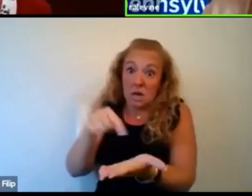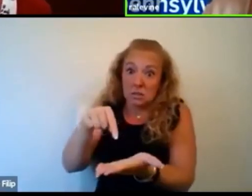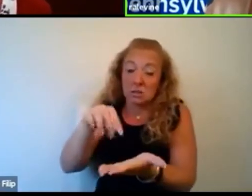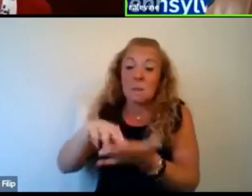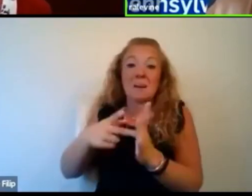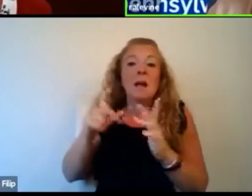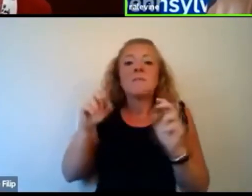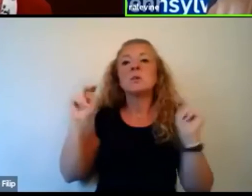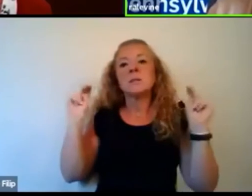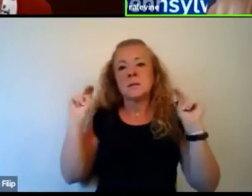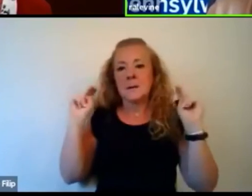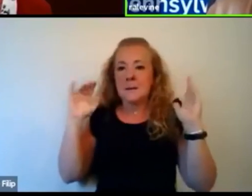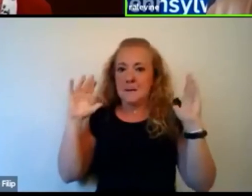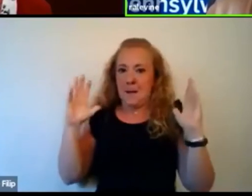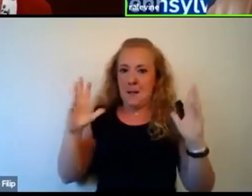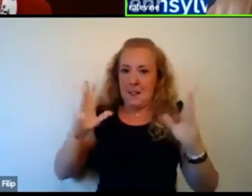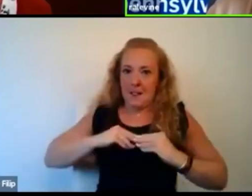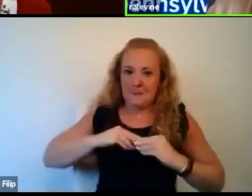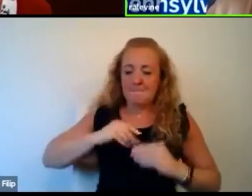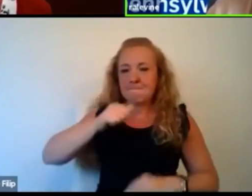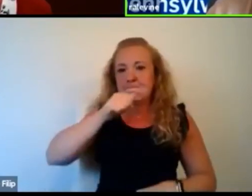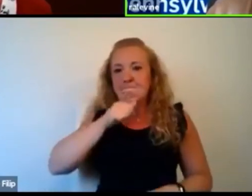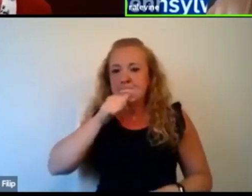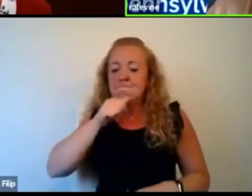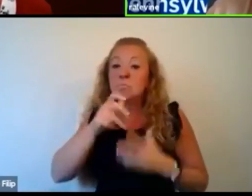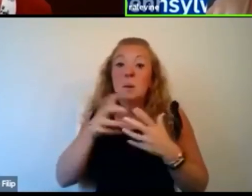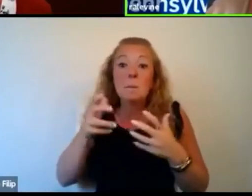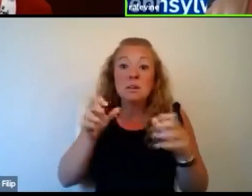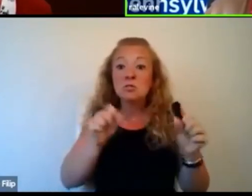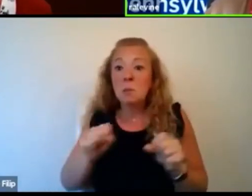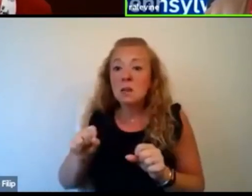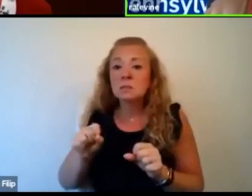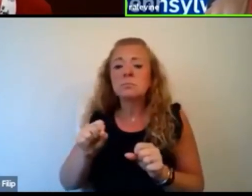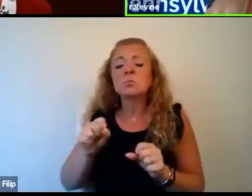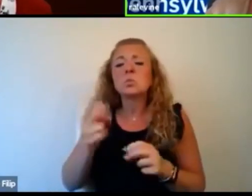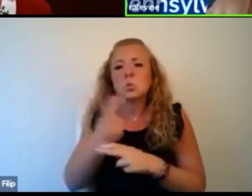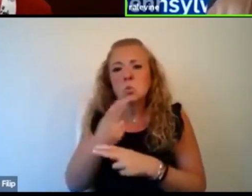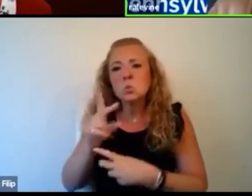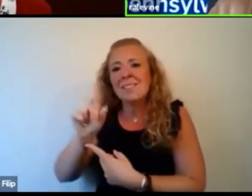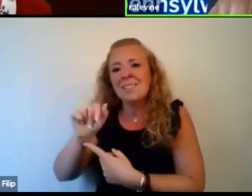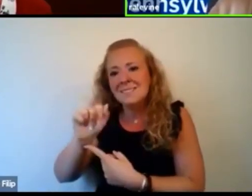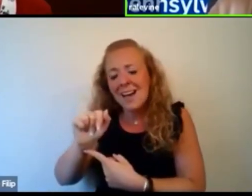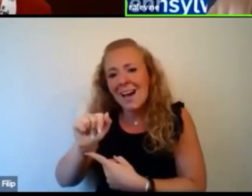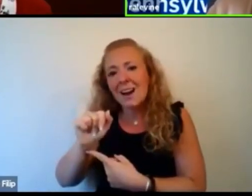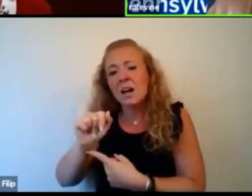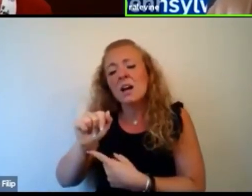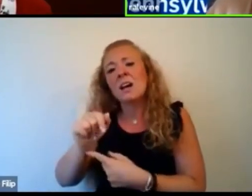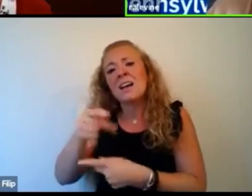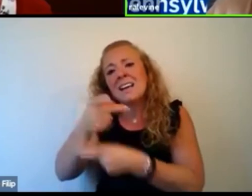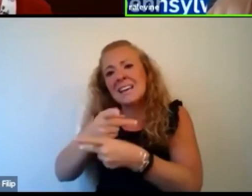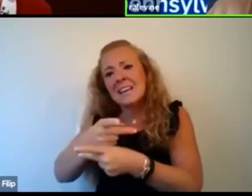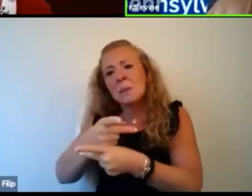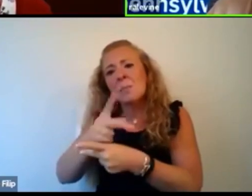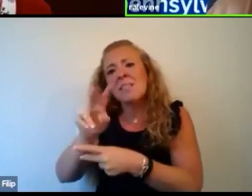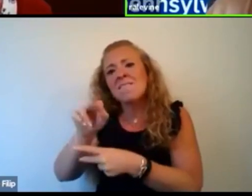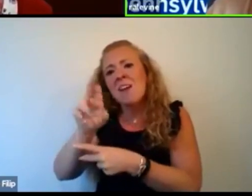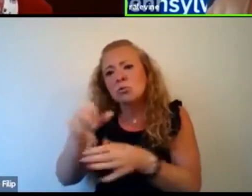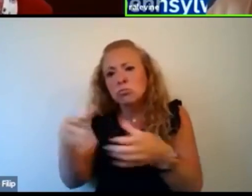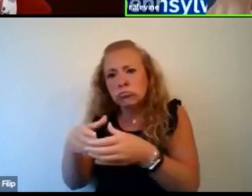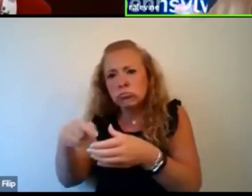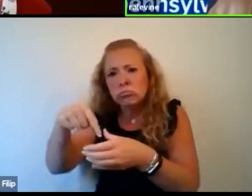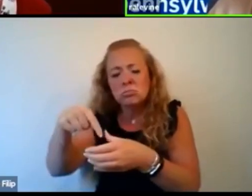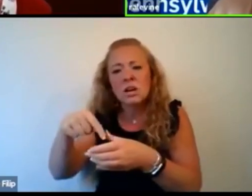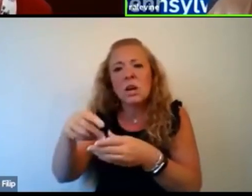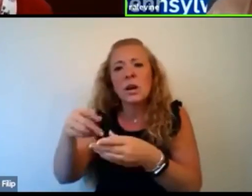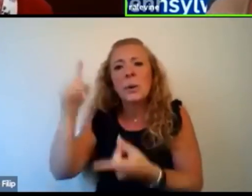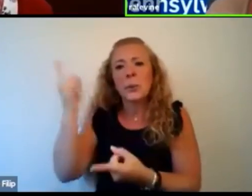And then we have to take as much as possible data-driven steps to contain the virus and mitigate this response. So what